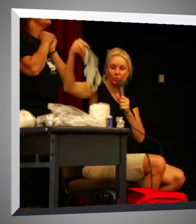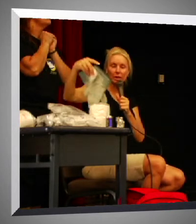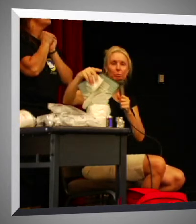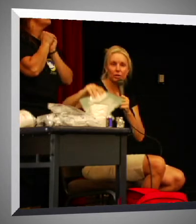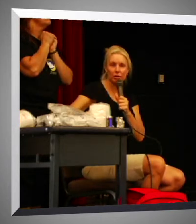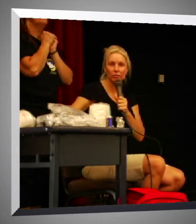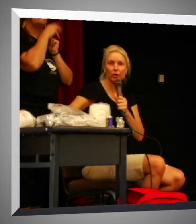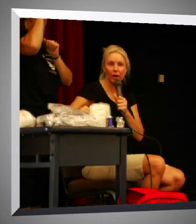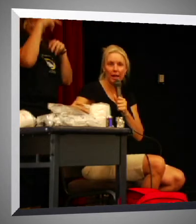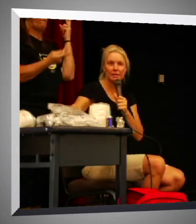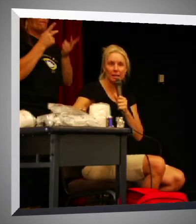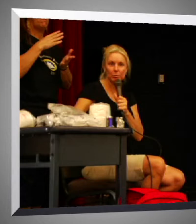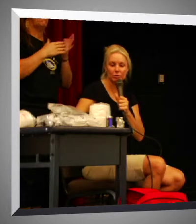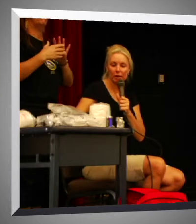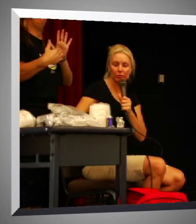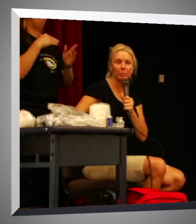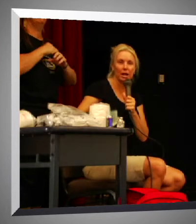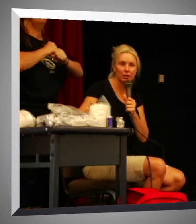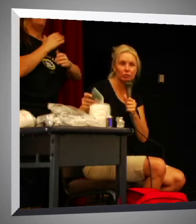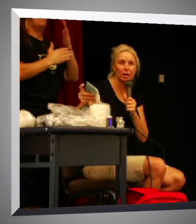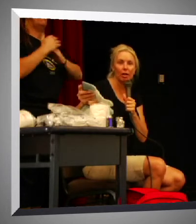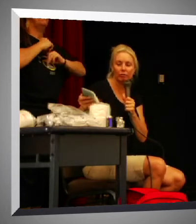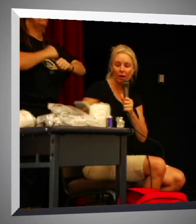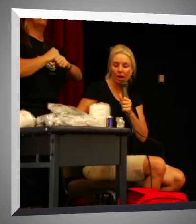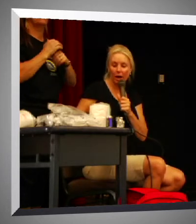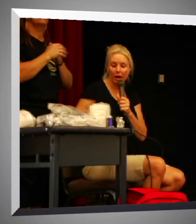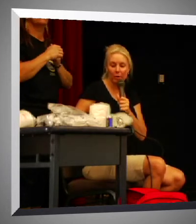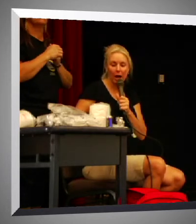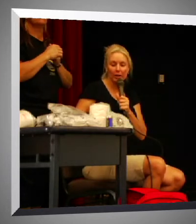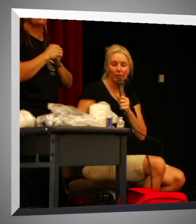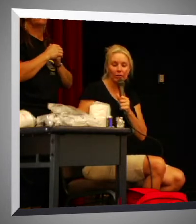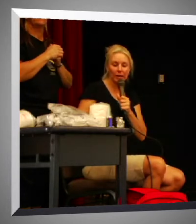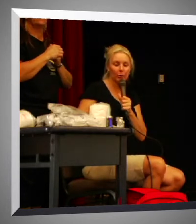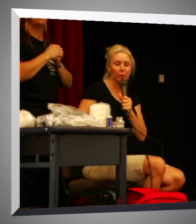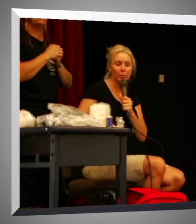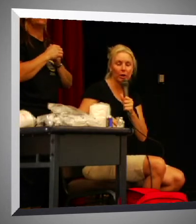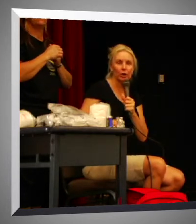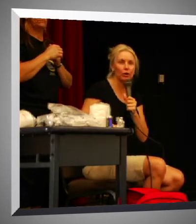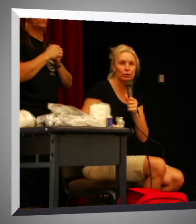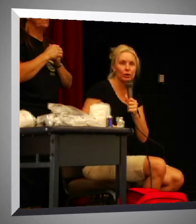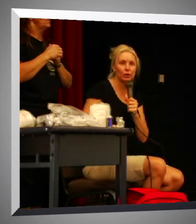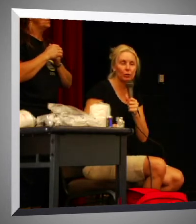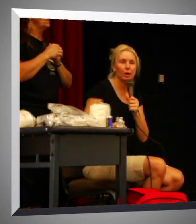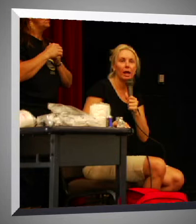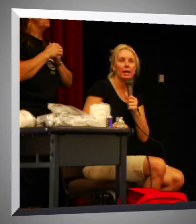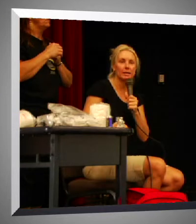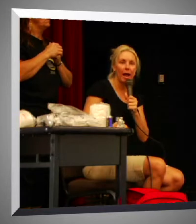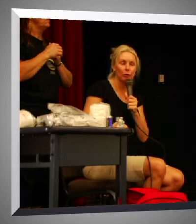need protection for your hands to keep yourself from cutting yourself. Another thing that I really want to encourage you to do is have